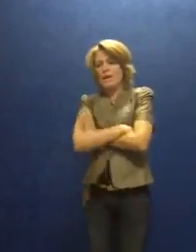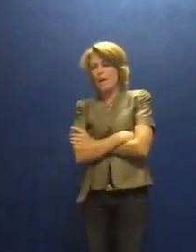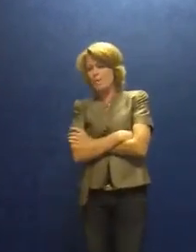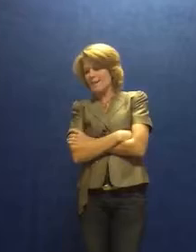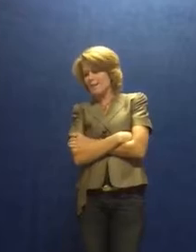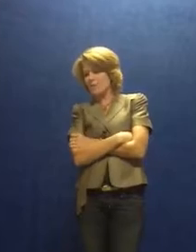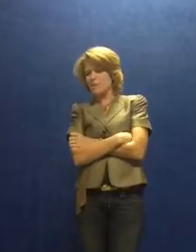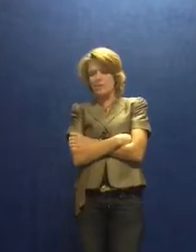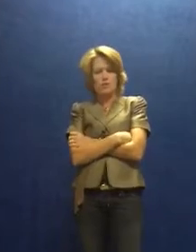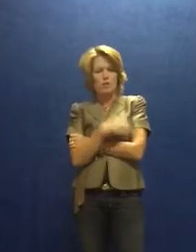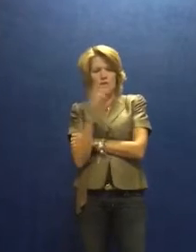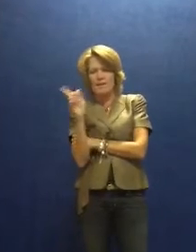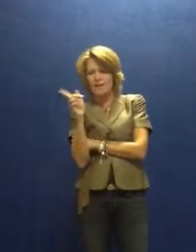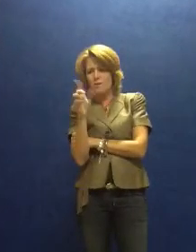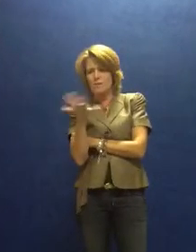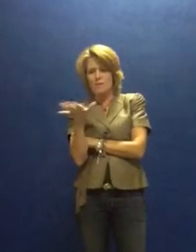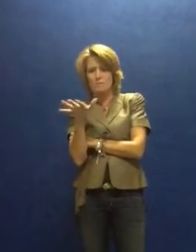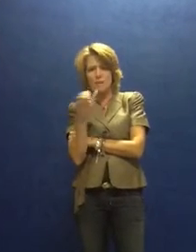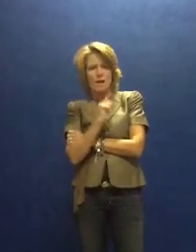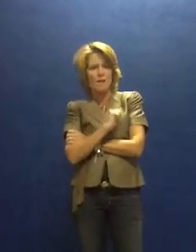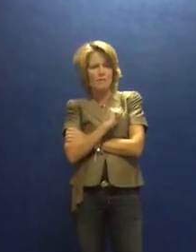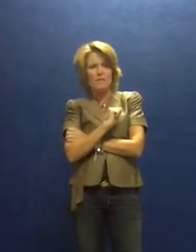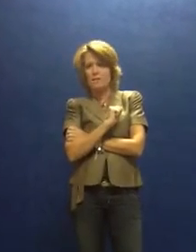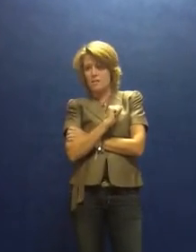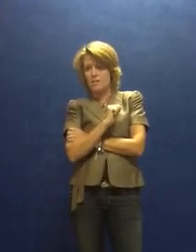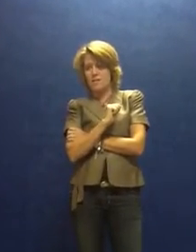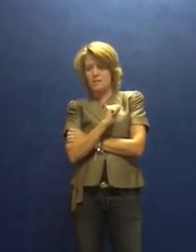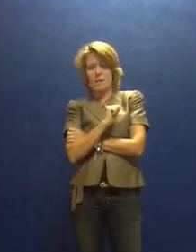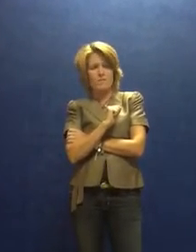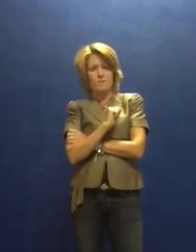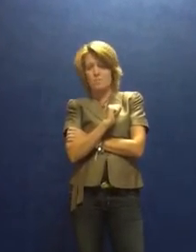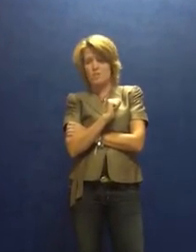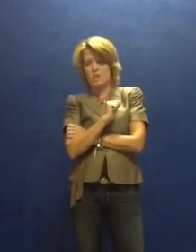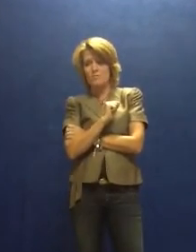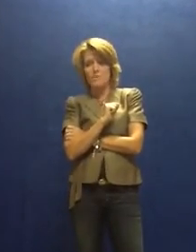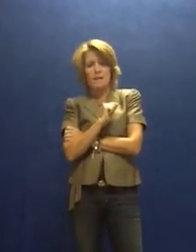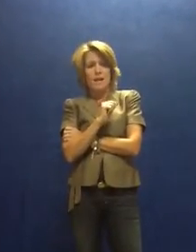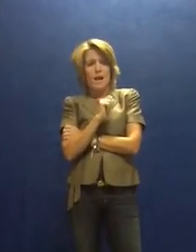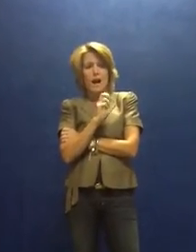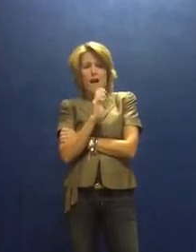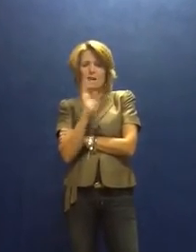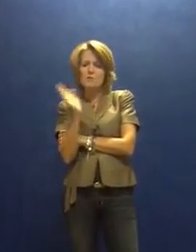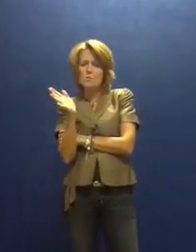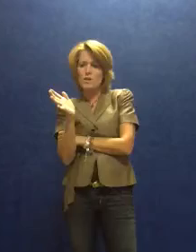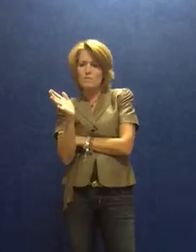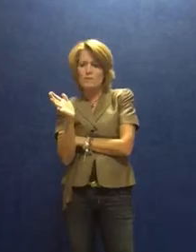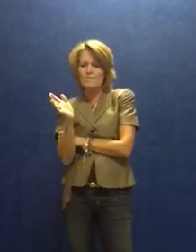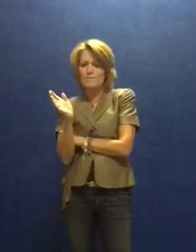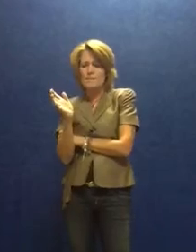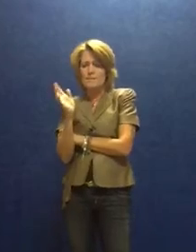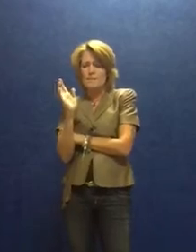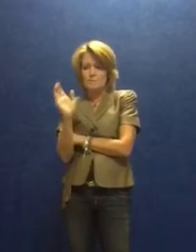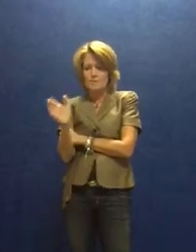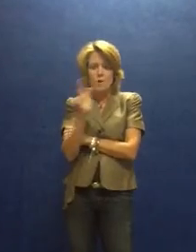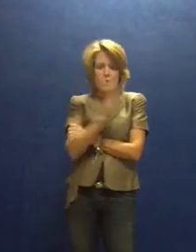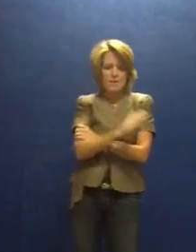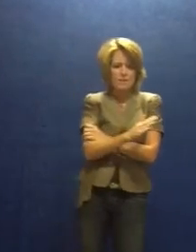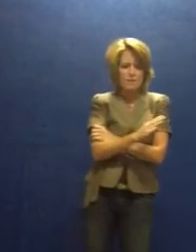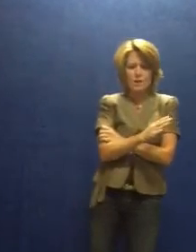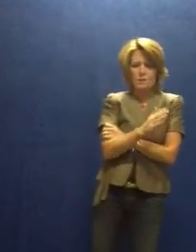I'm a chemical engineer, and I know a little bit about this stuff, Michelle. And I was wondering, before we get started